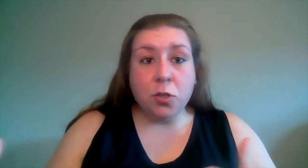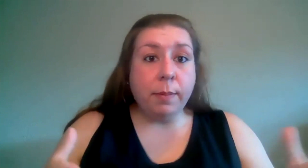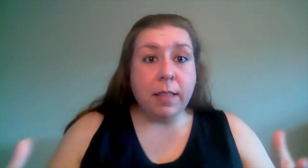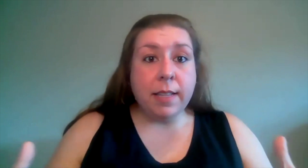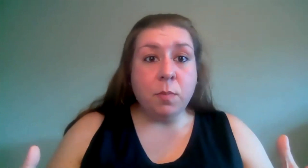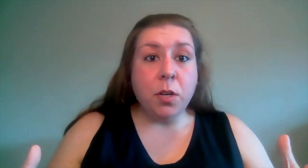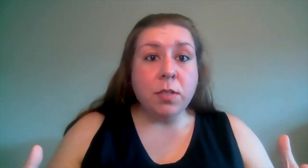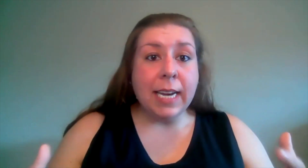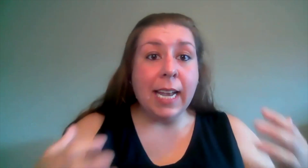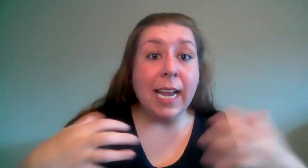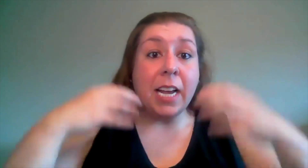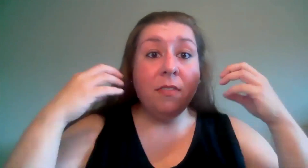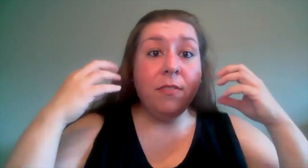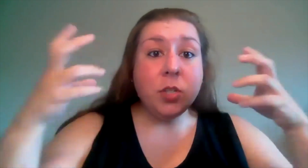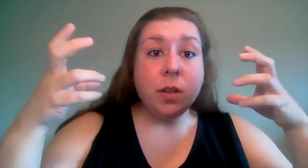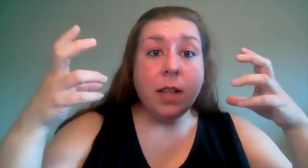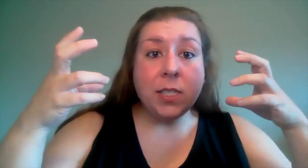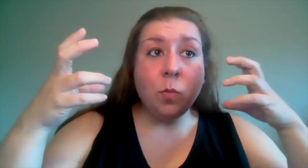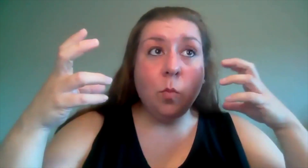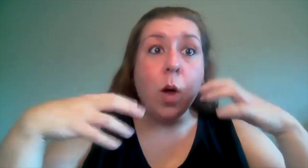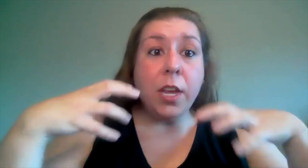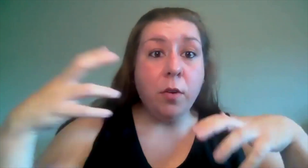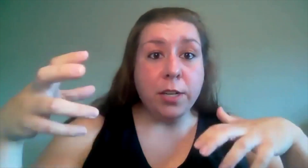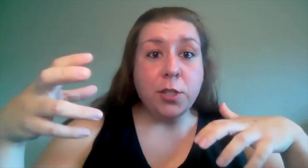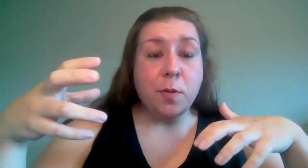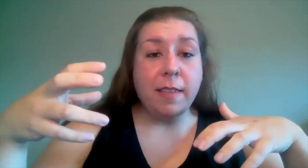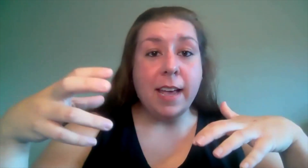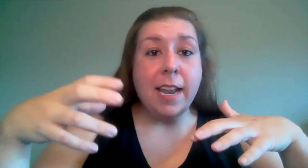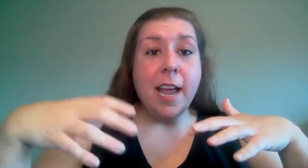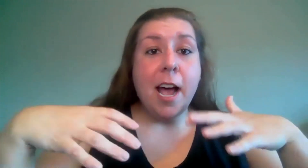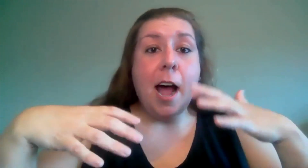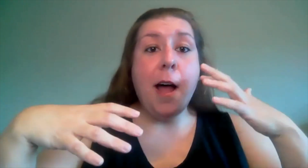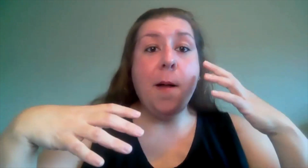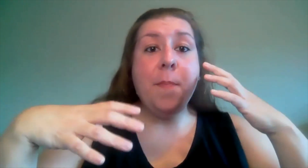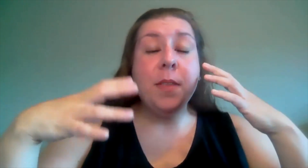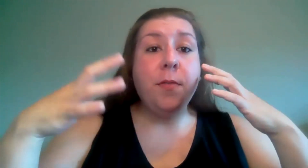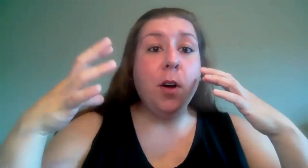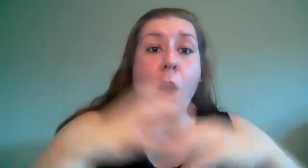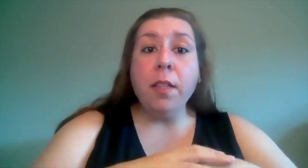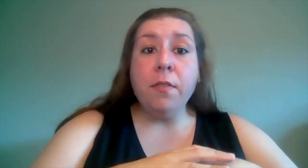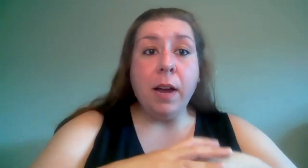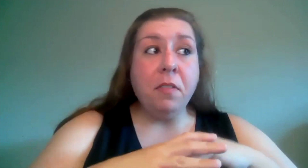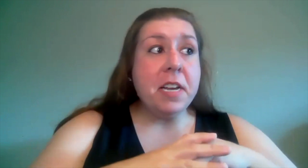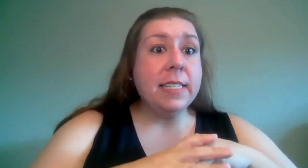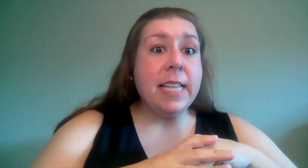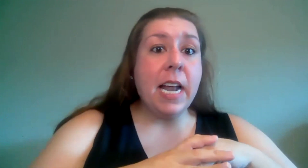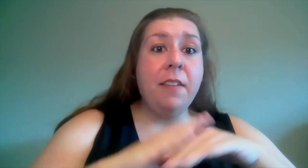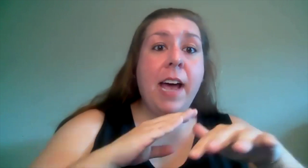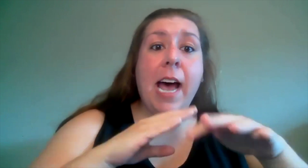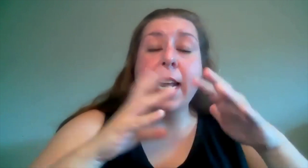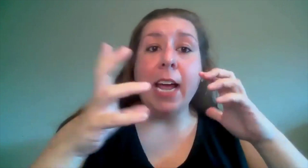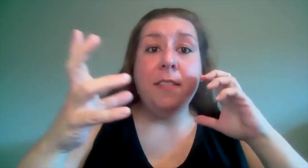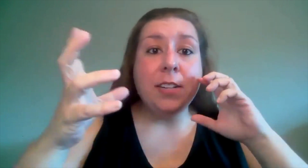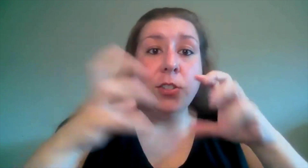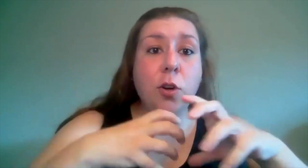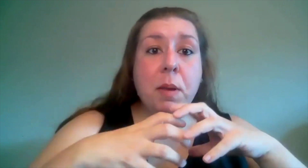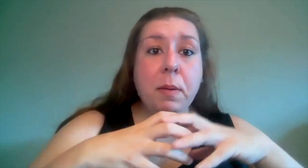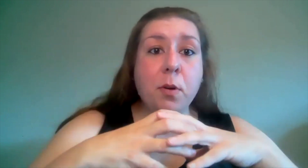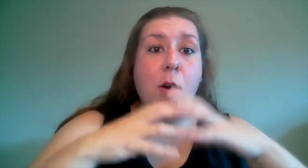script and this music and kind of visualize what you could do with it um for all of my readings that i have had i have had so many people go